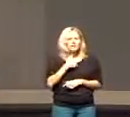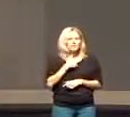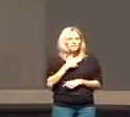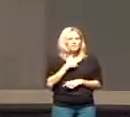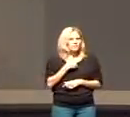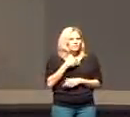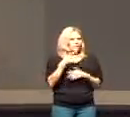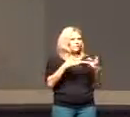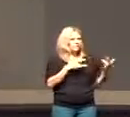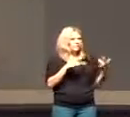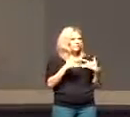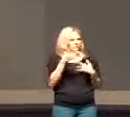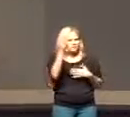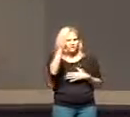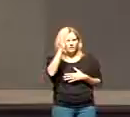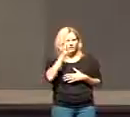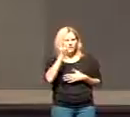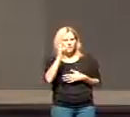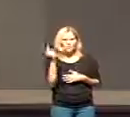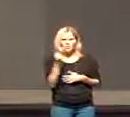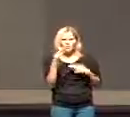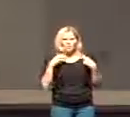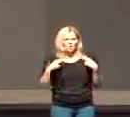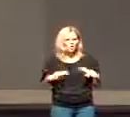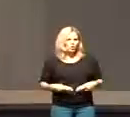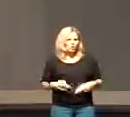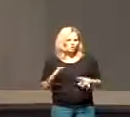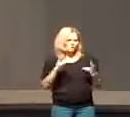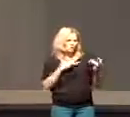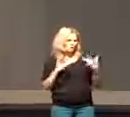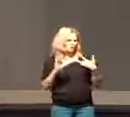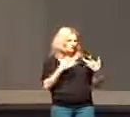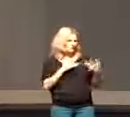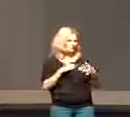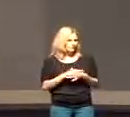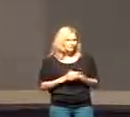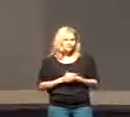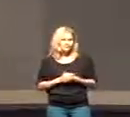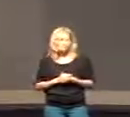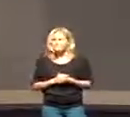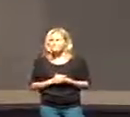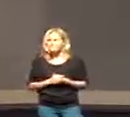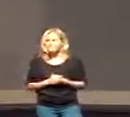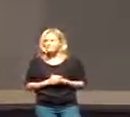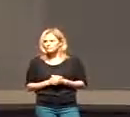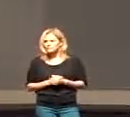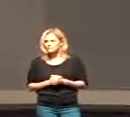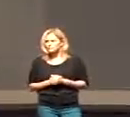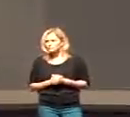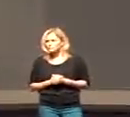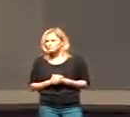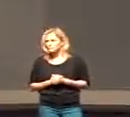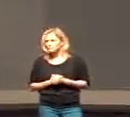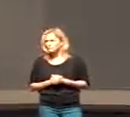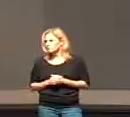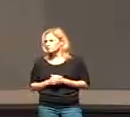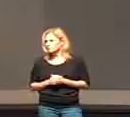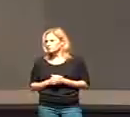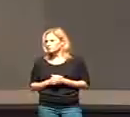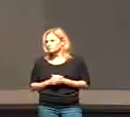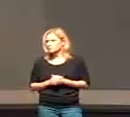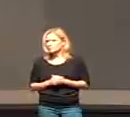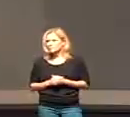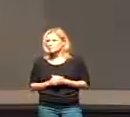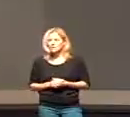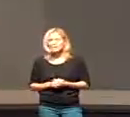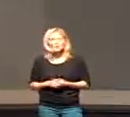mind the concerns of God, but merely human concerns. We need to realize that what